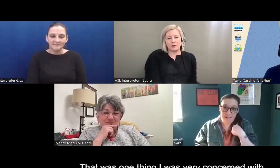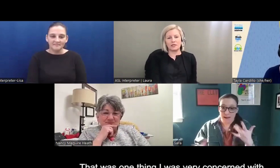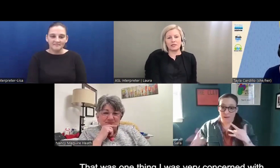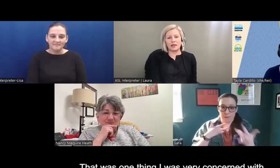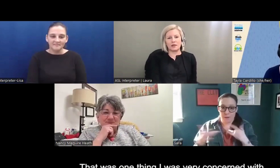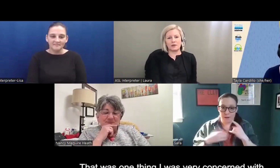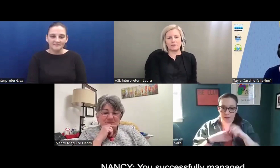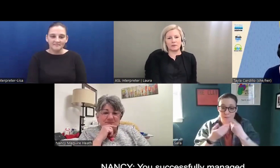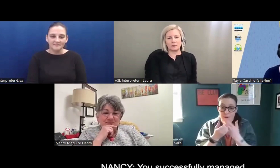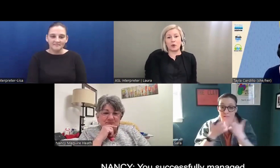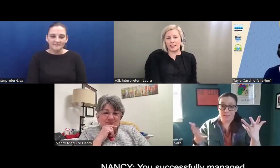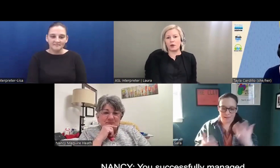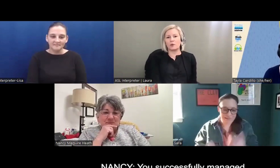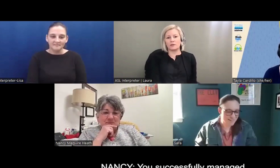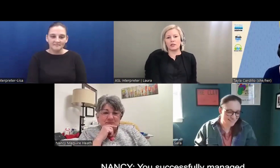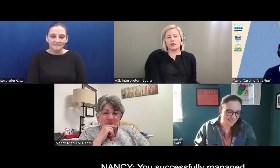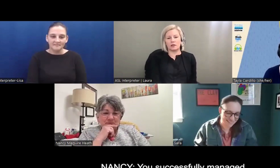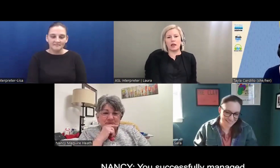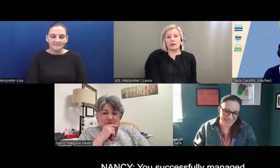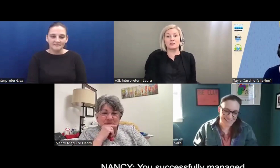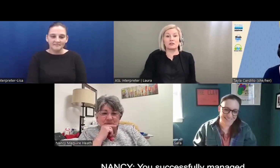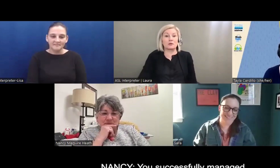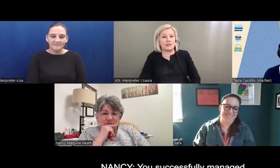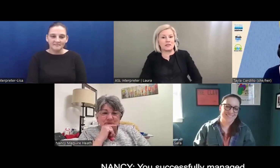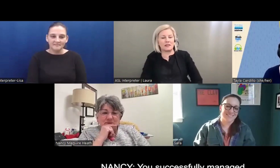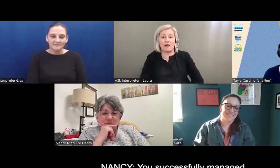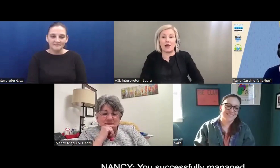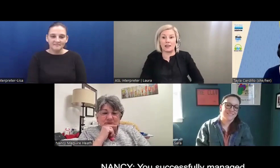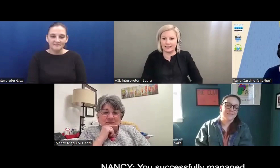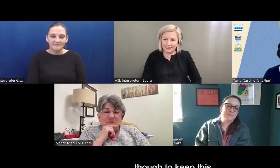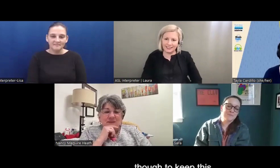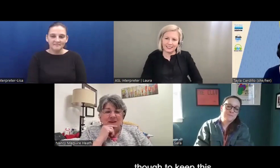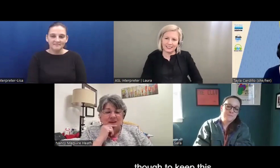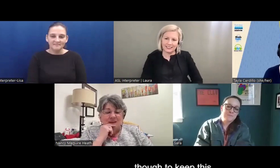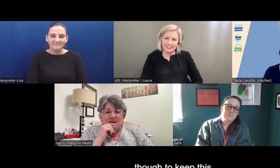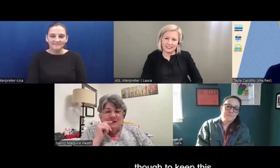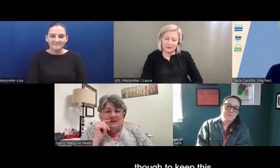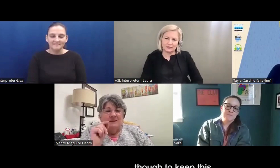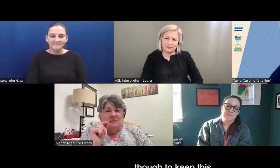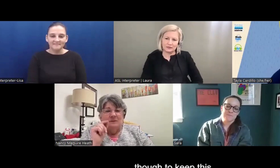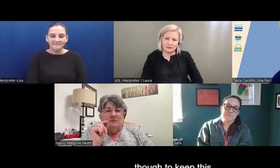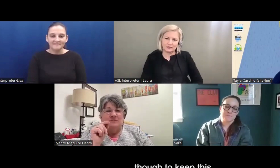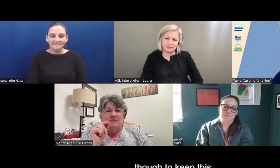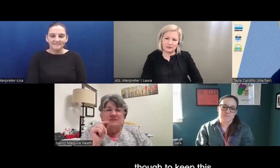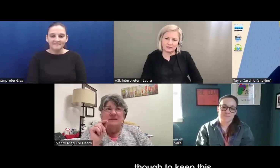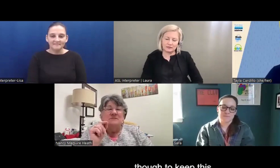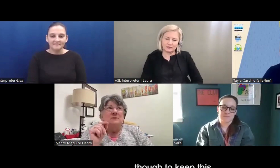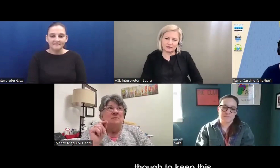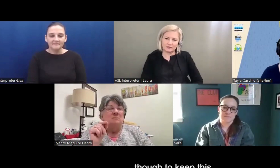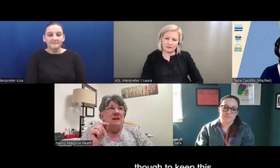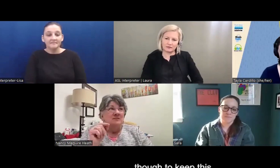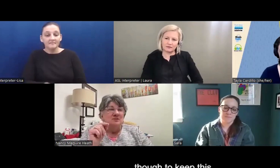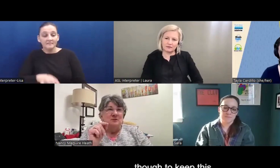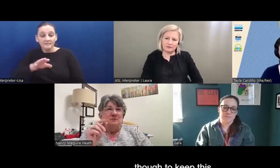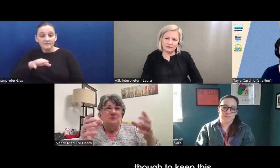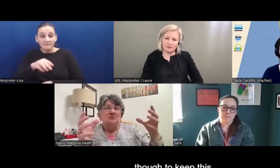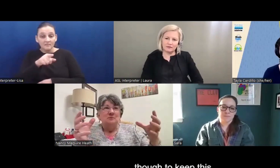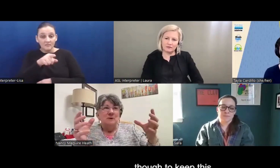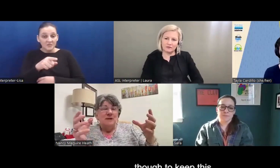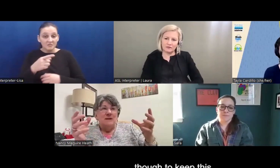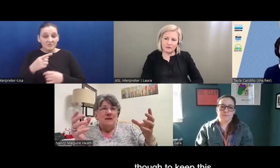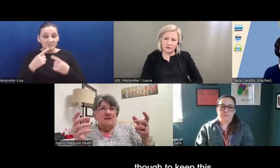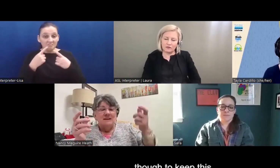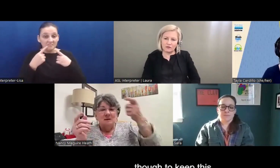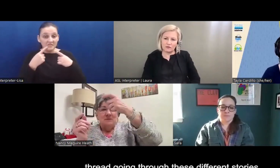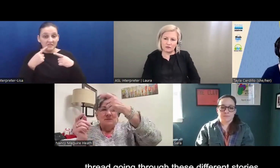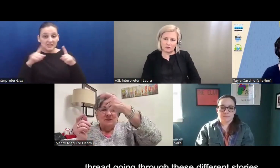That was, one thing I was very concerned with a lot. You successfully managed though, to